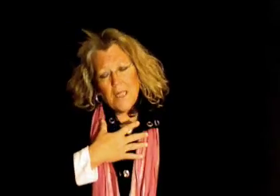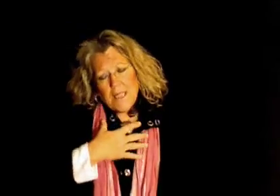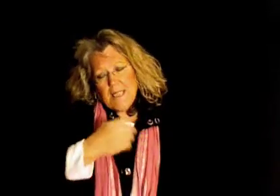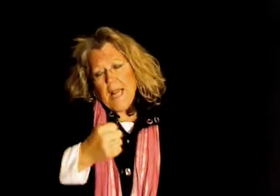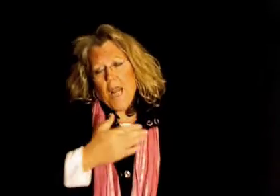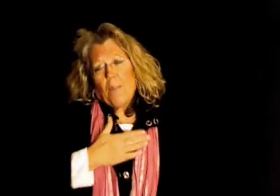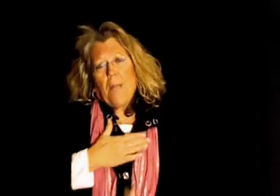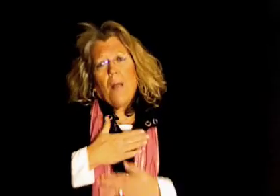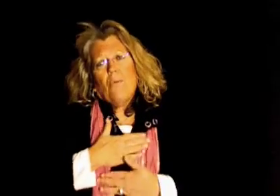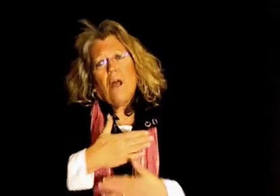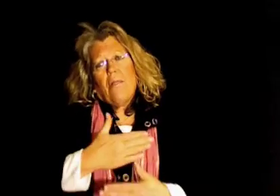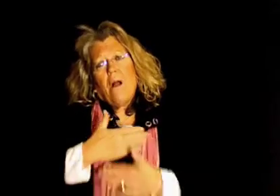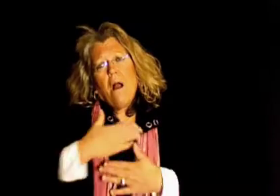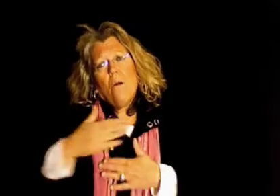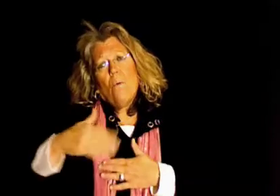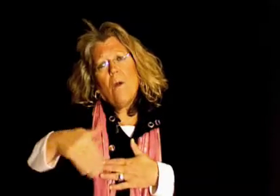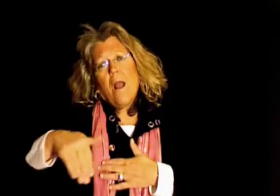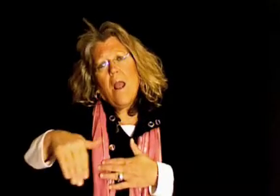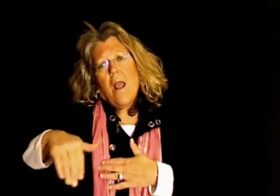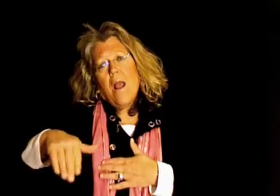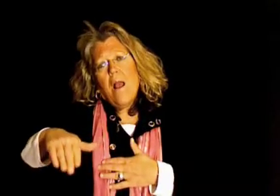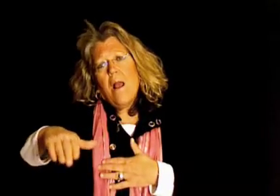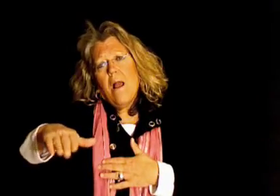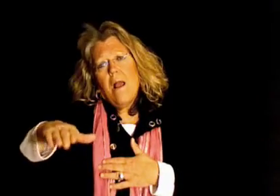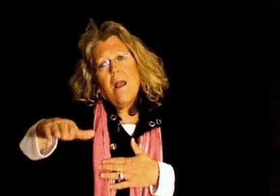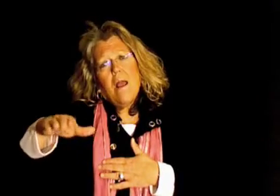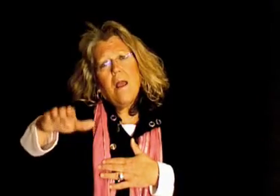Take my breath away